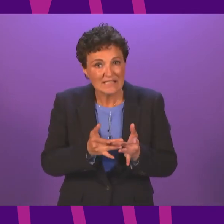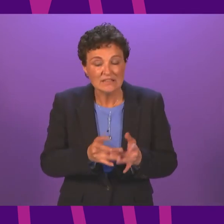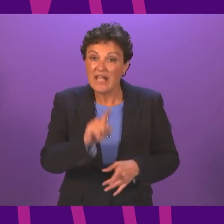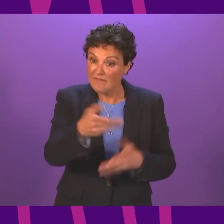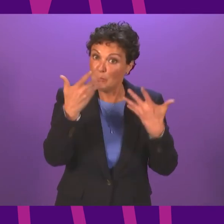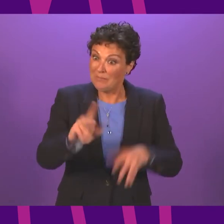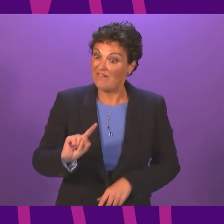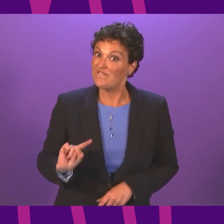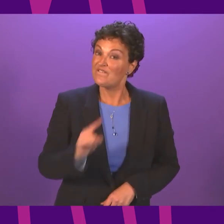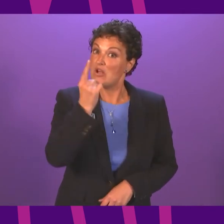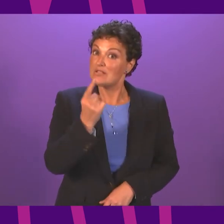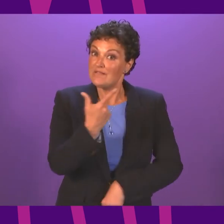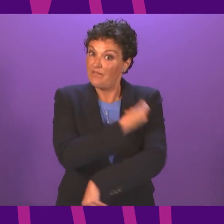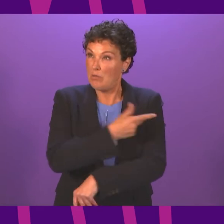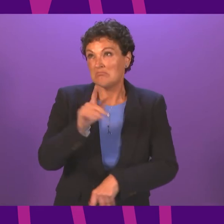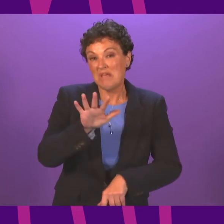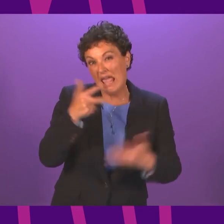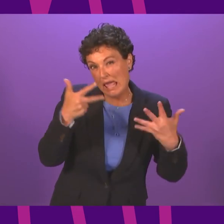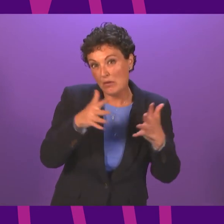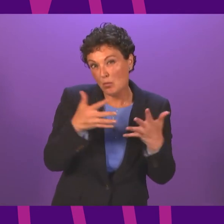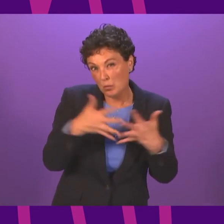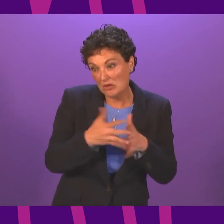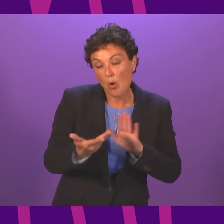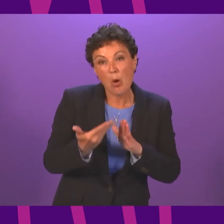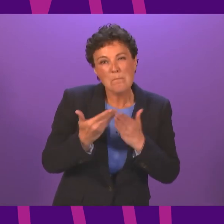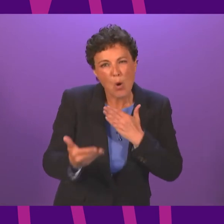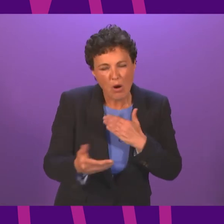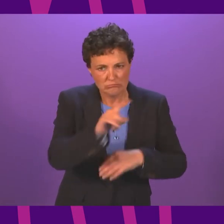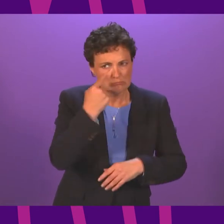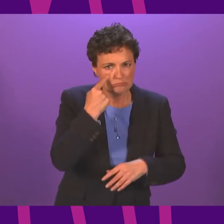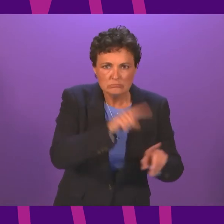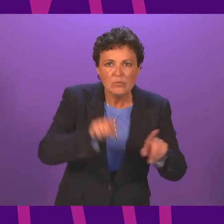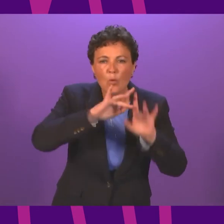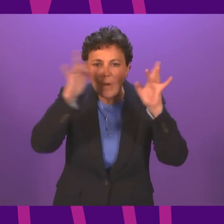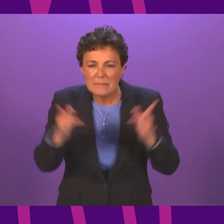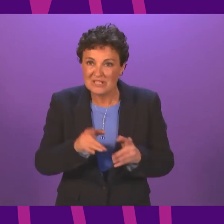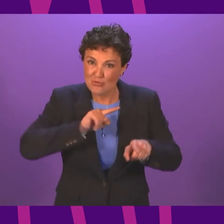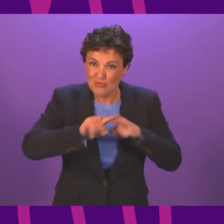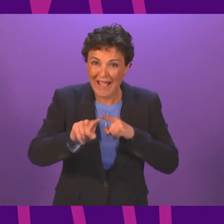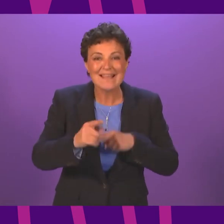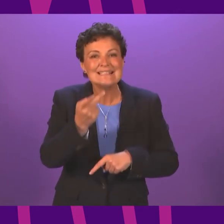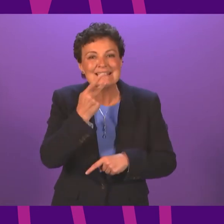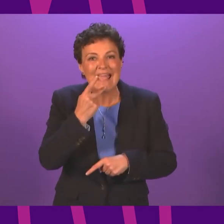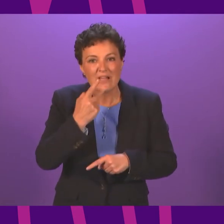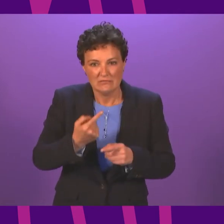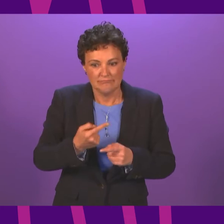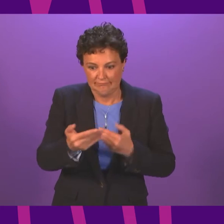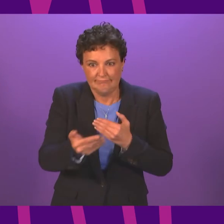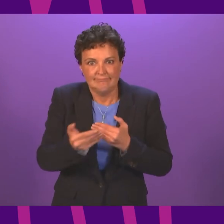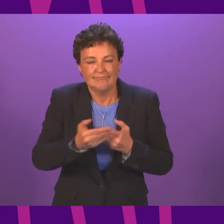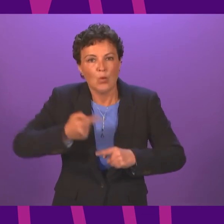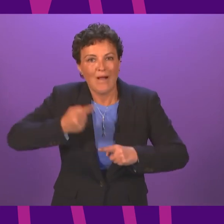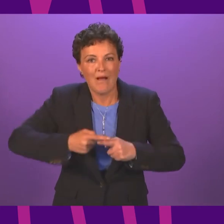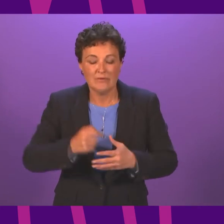dose of the vaccine eight weeks or more ago, check on the website to see if you can bring your second dose forward. Secondly,